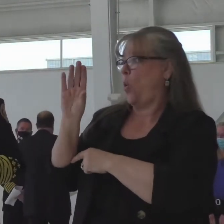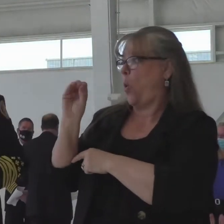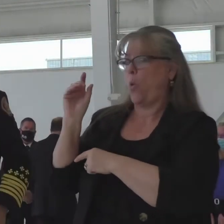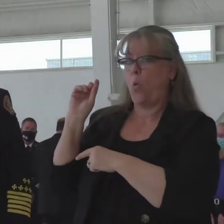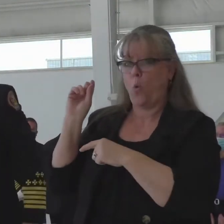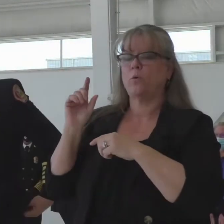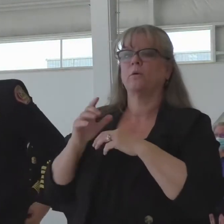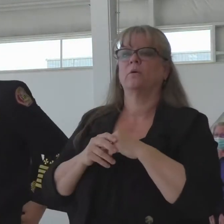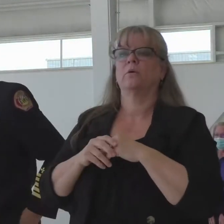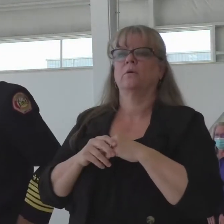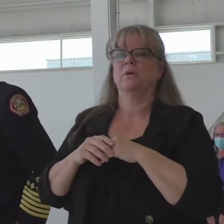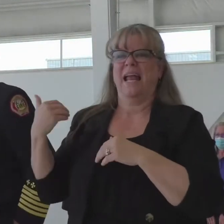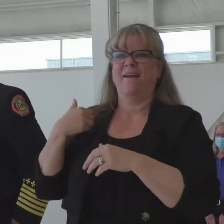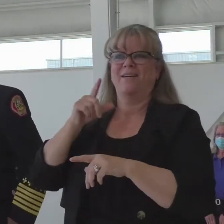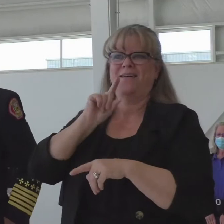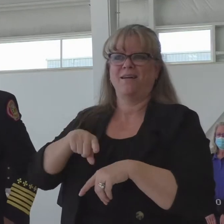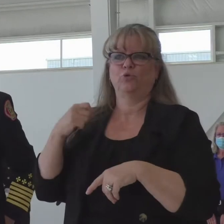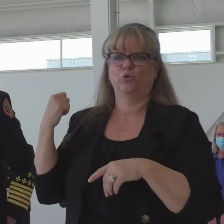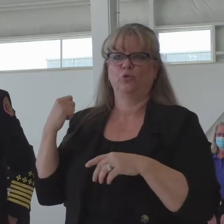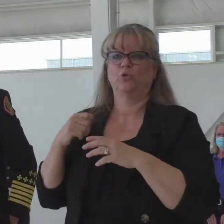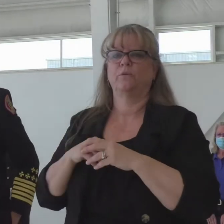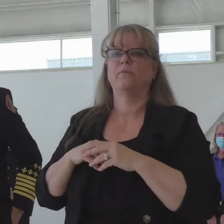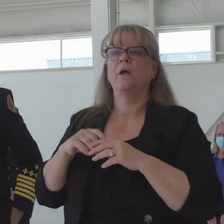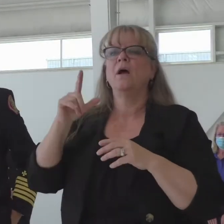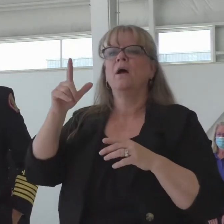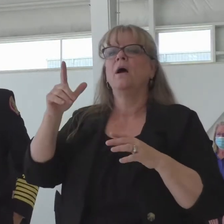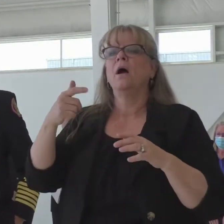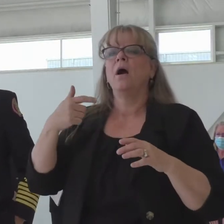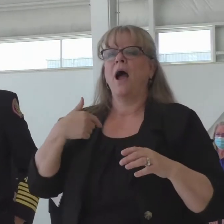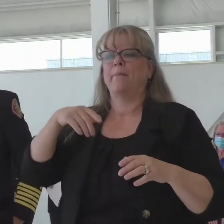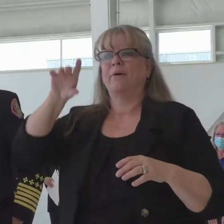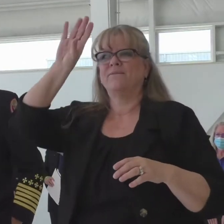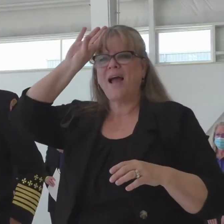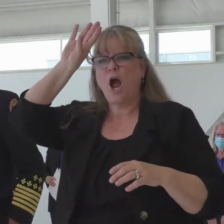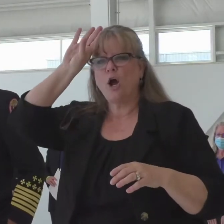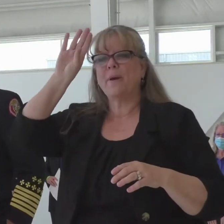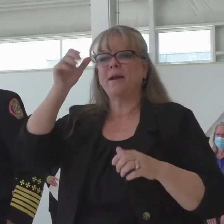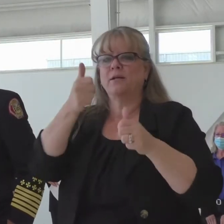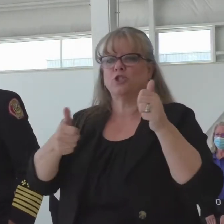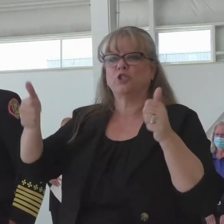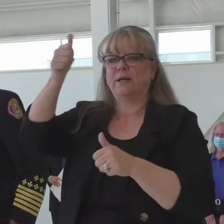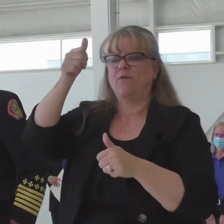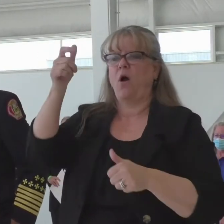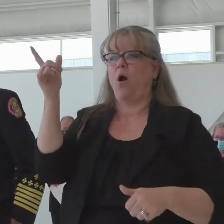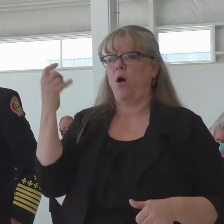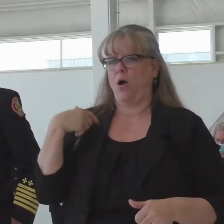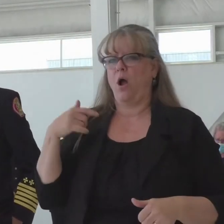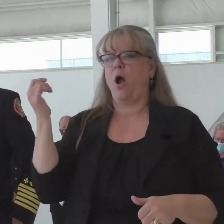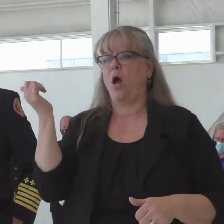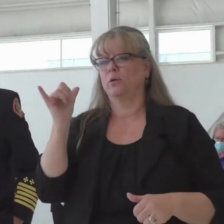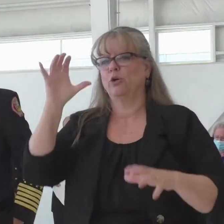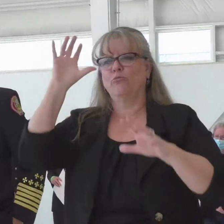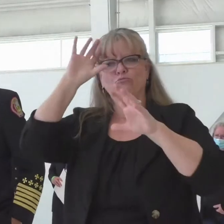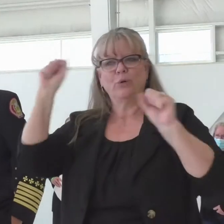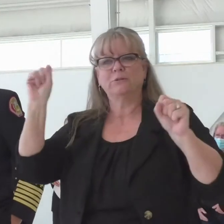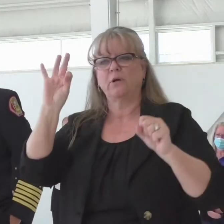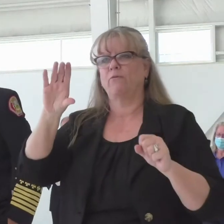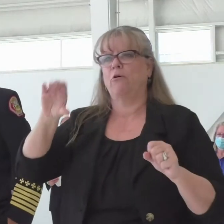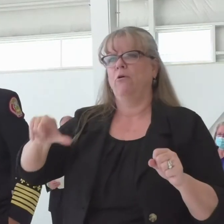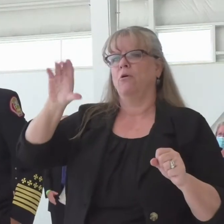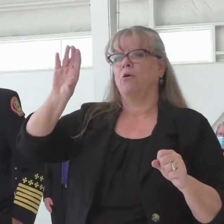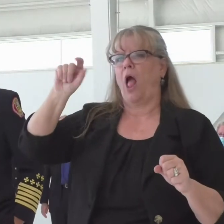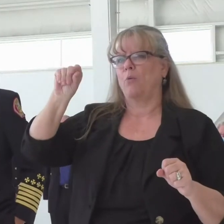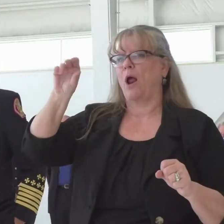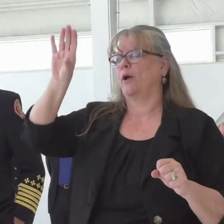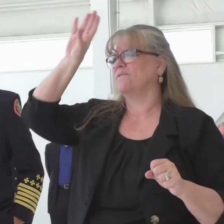Good morning. I'm Dave Delvecchio, the fire chief for the Canyon City Fire District, also the president of the Colorado State Fire Chiefs. Proposition